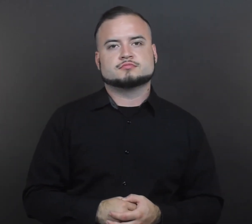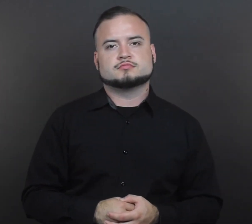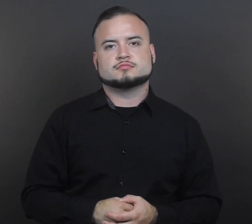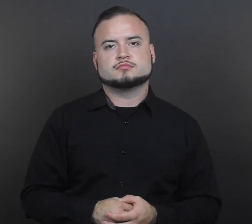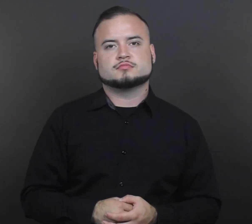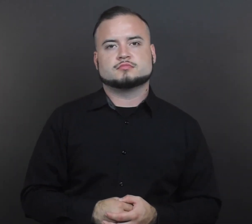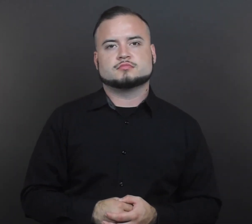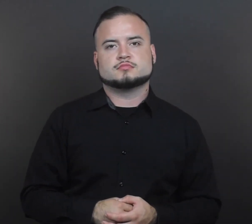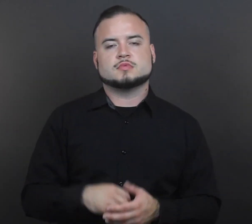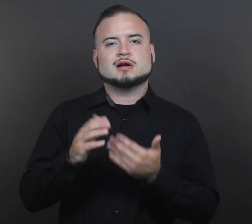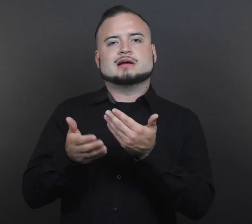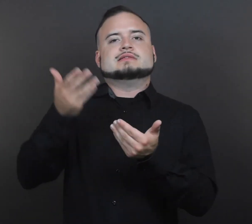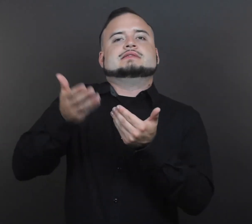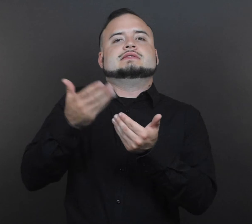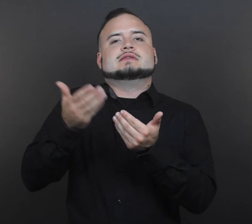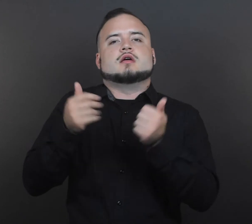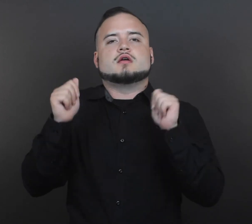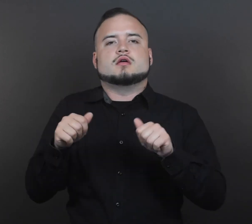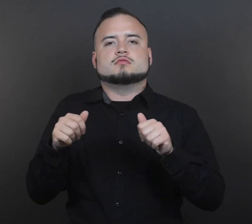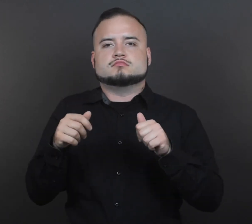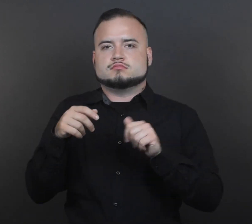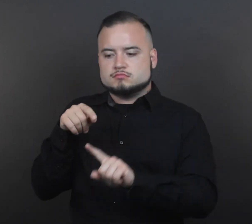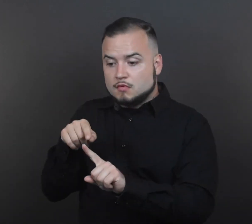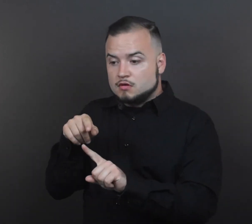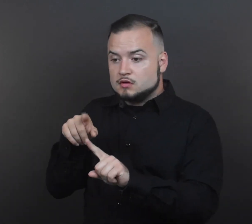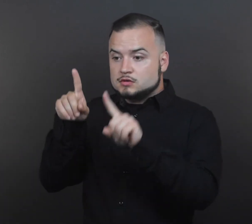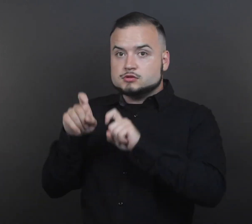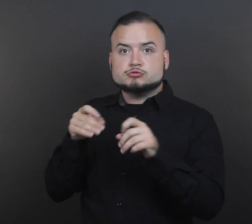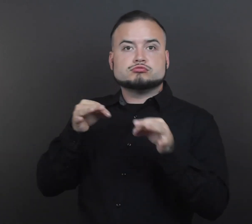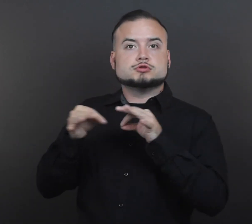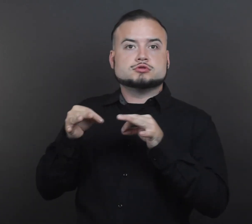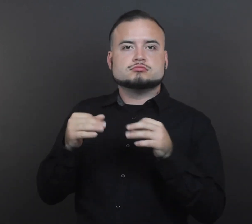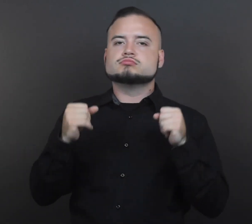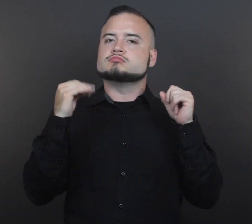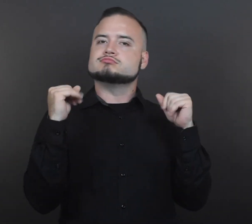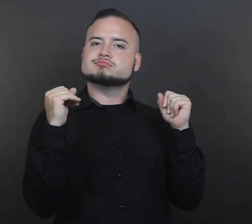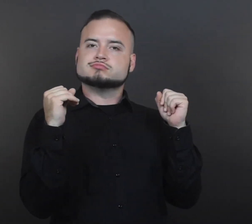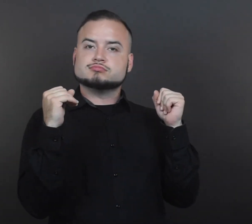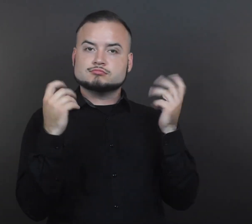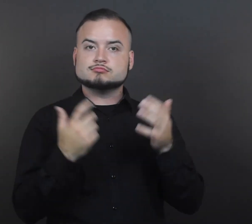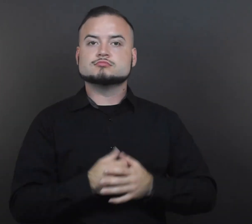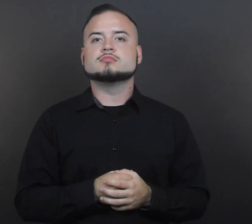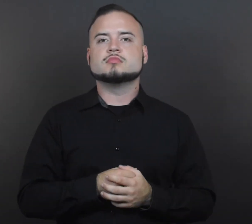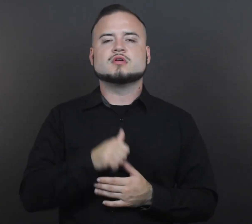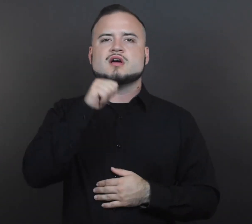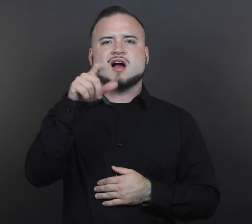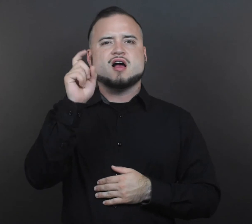Ease of providing signed test directions and eliminating the need to force students to use